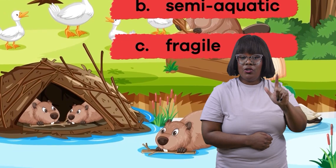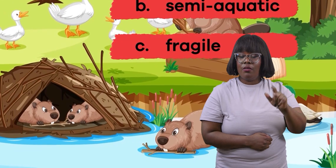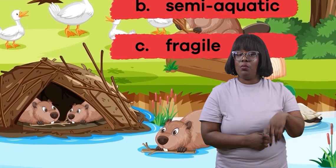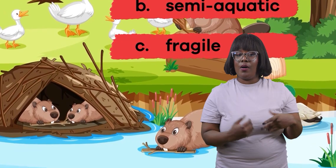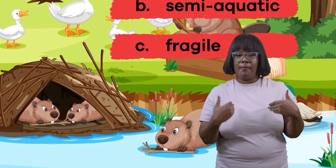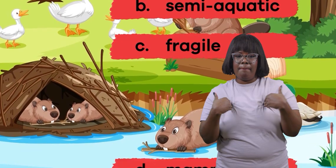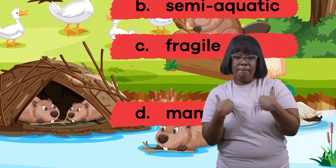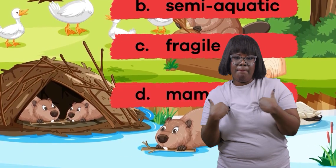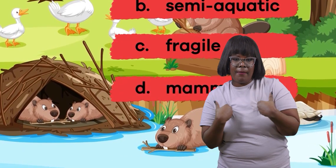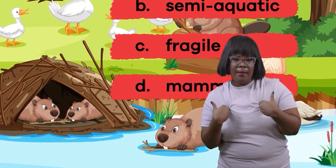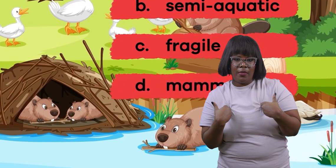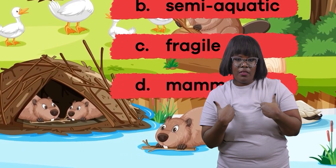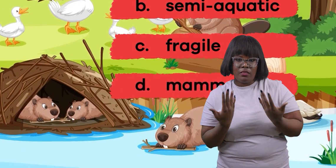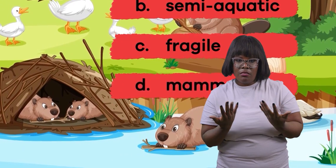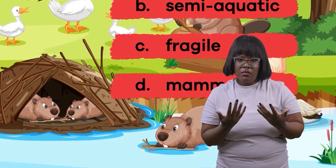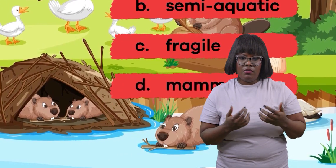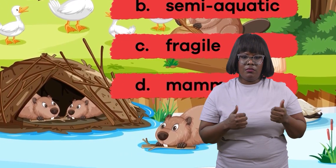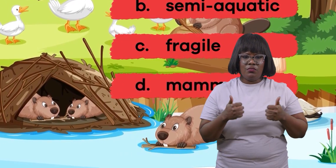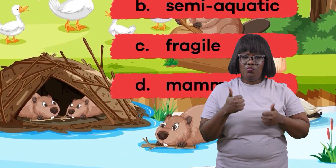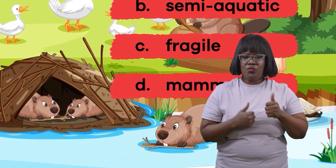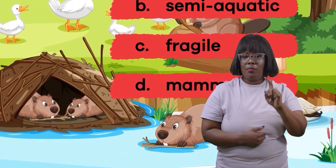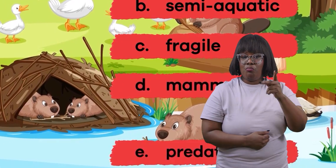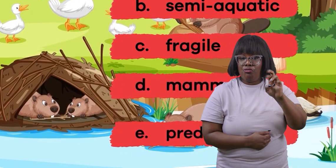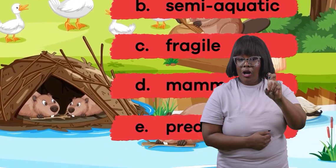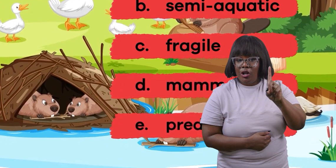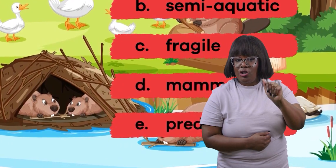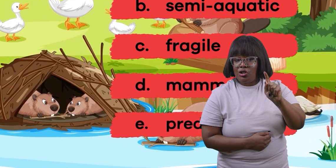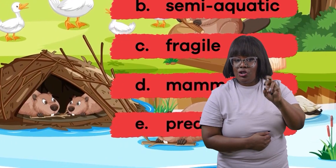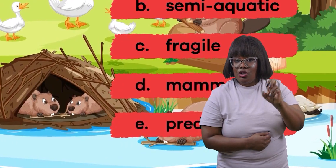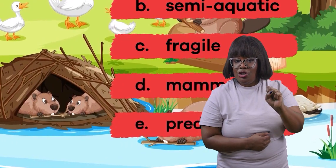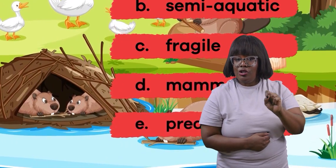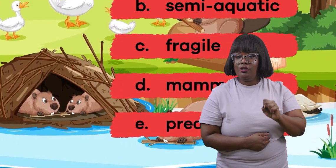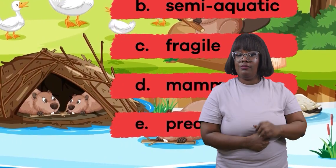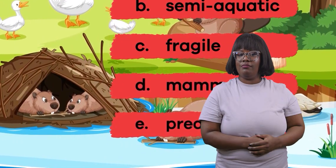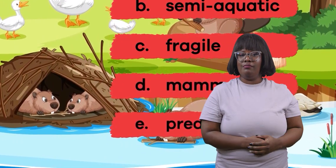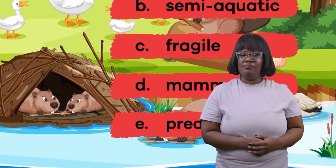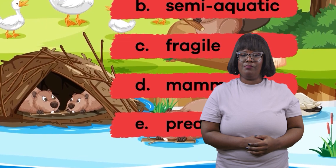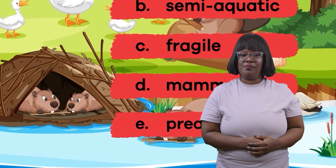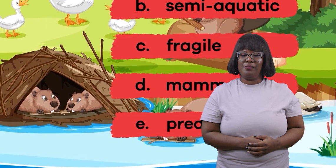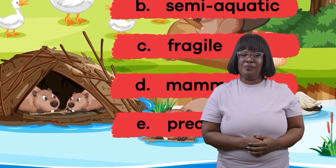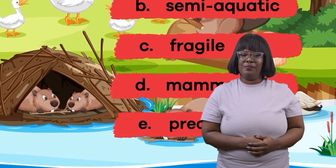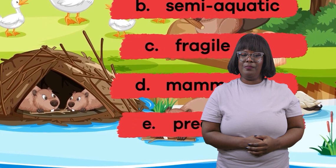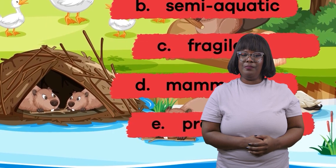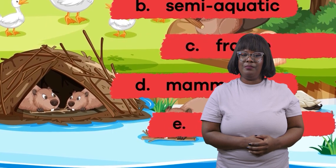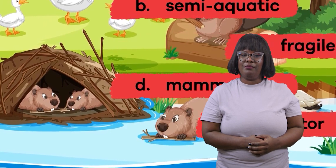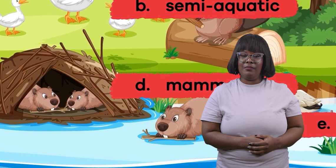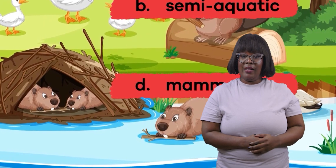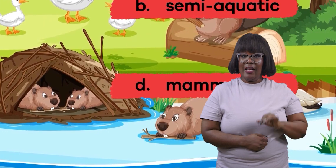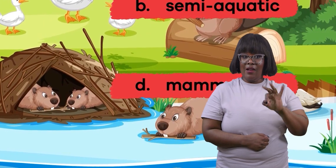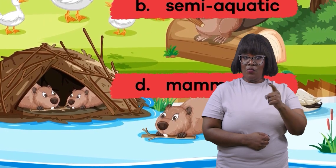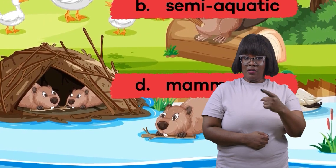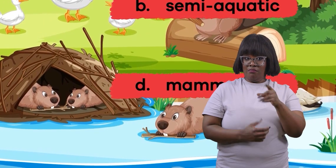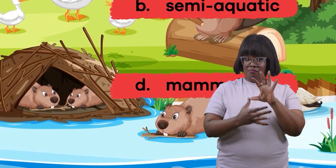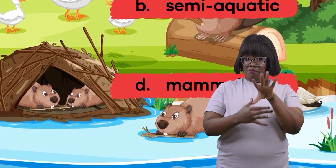d mammal e predator if you said both b